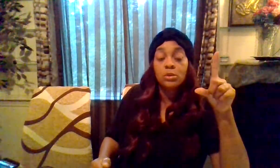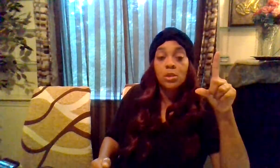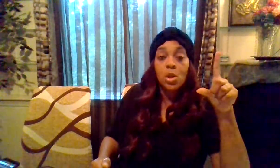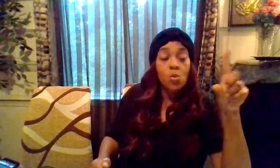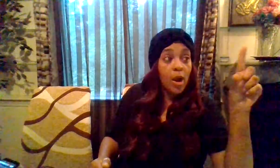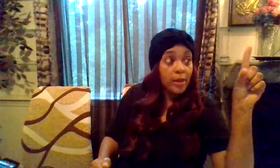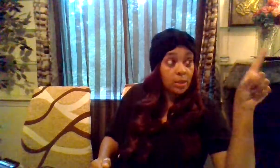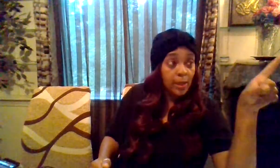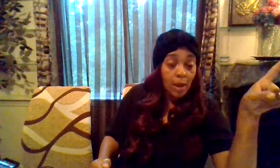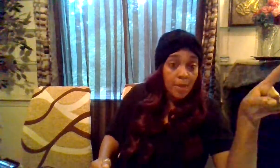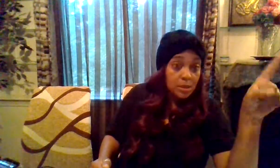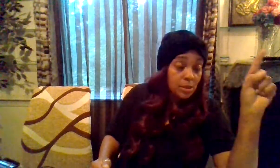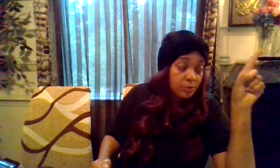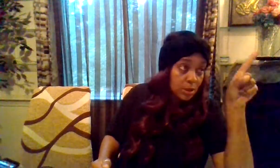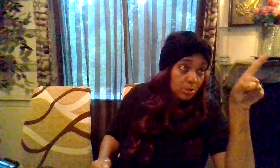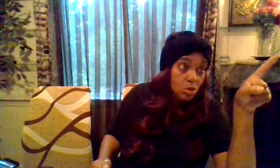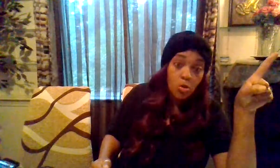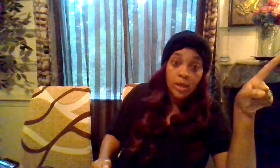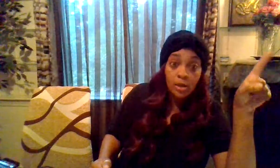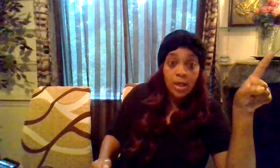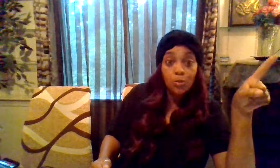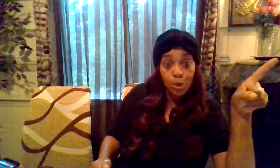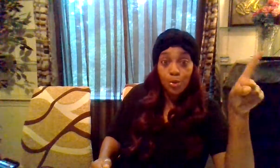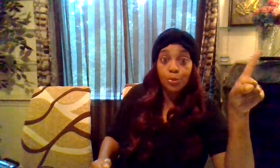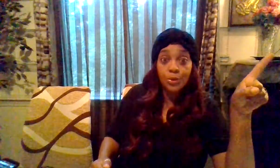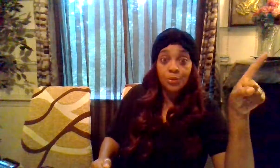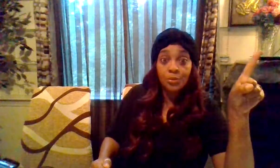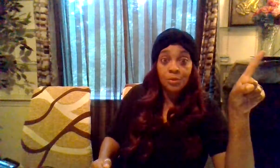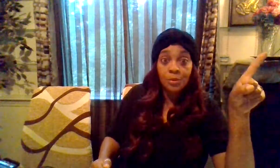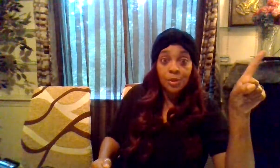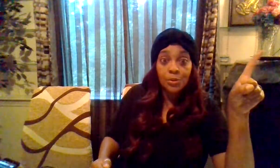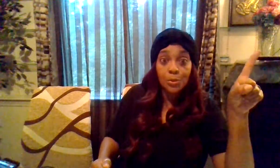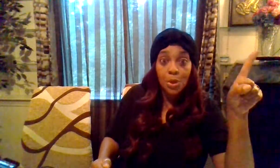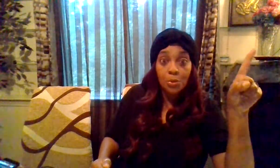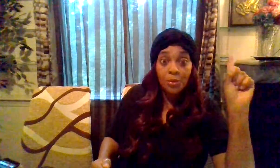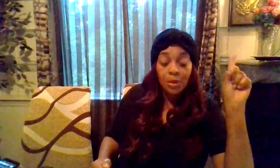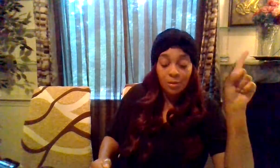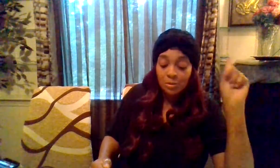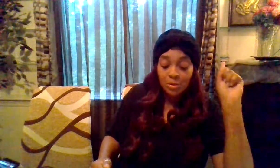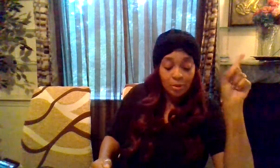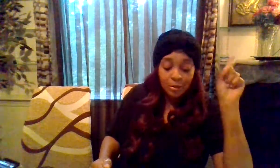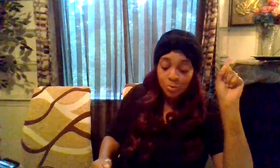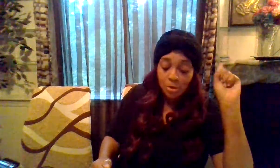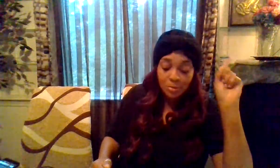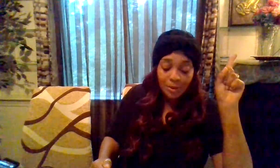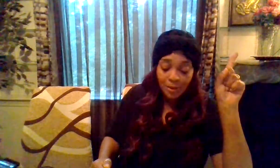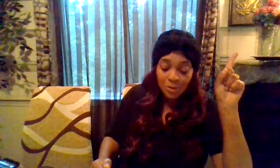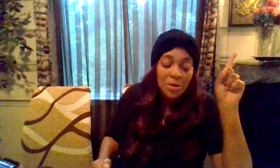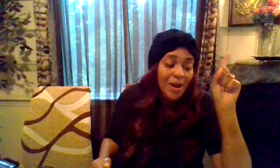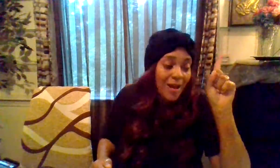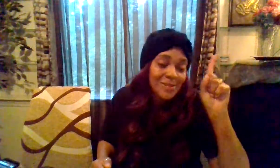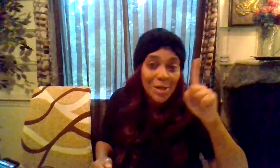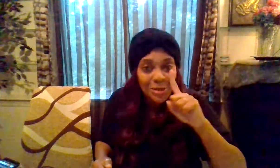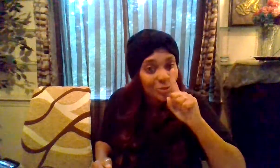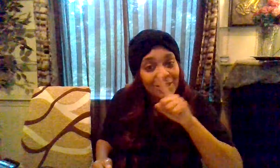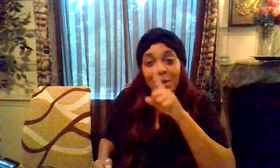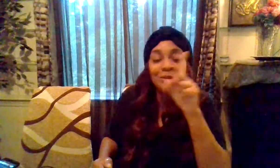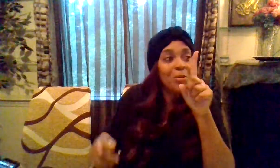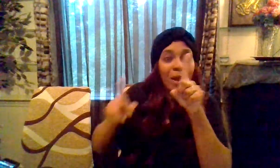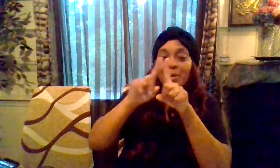where i can allow myself to keep going down that road you know you know and that was supposed to be another content and i was like you know like